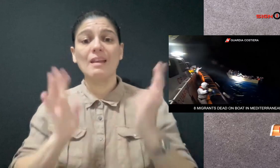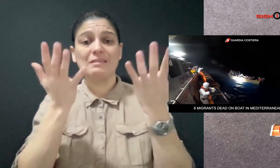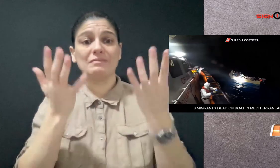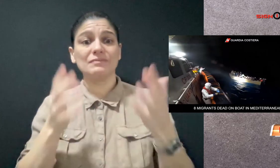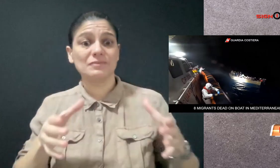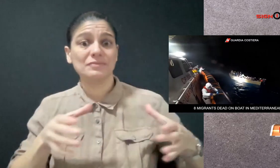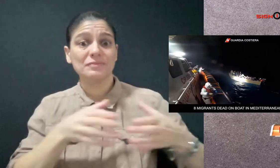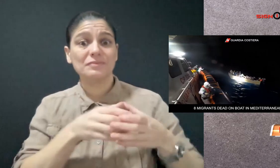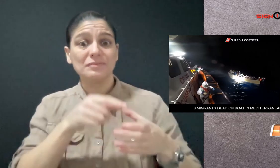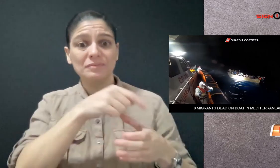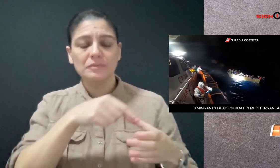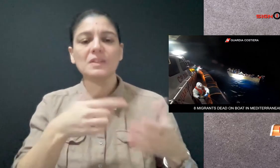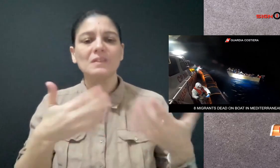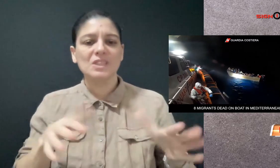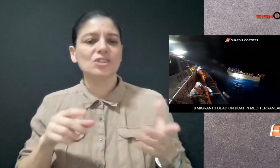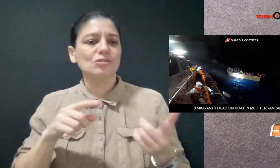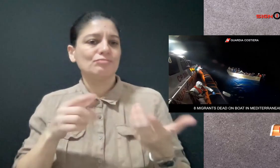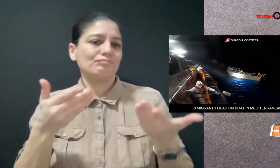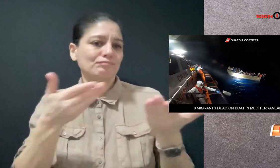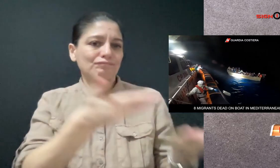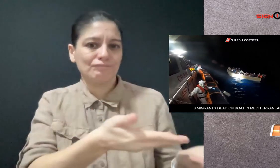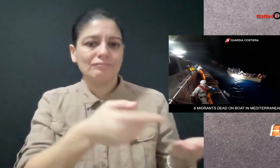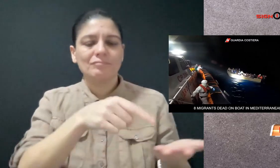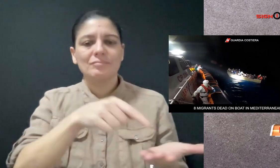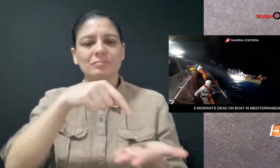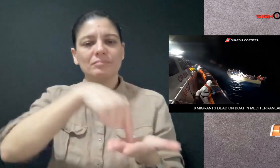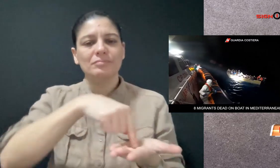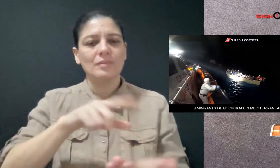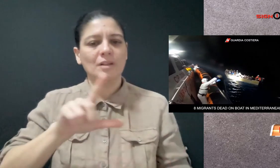The survivors are now in Lampedusa.